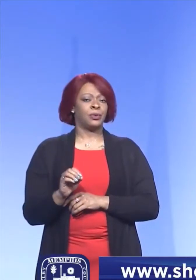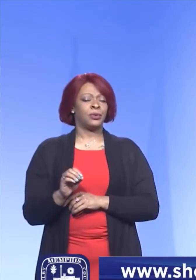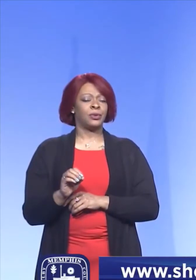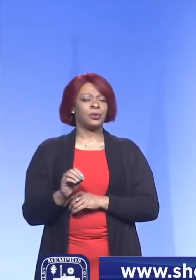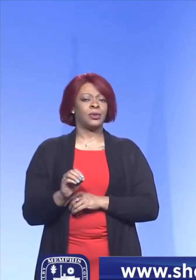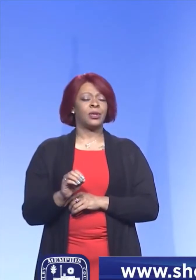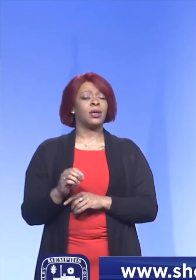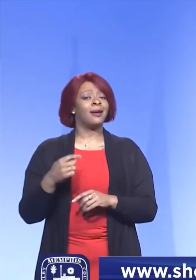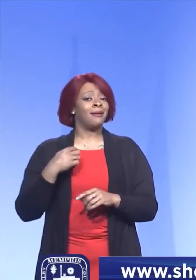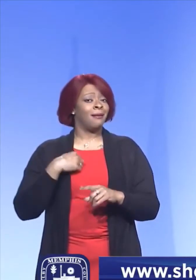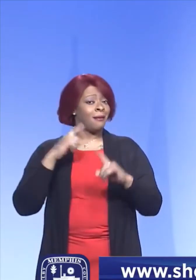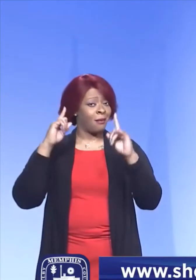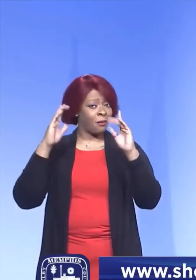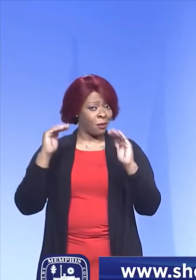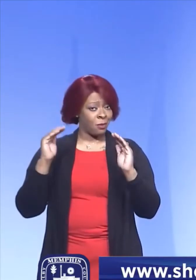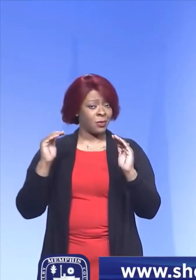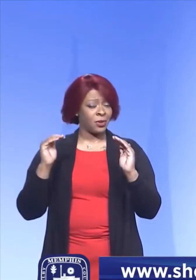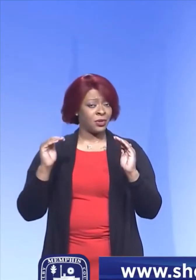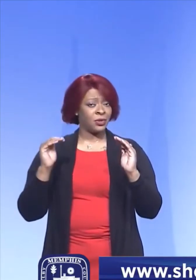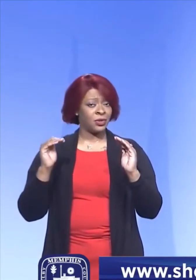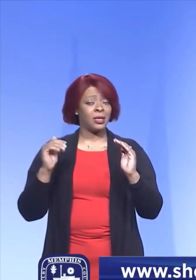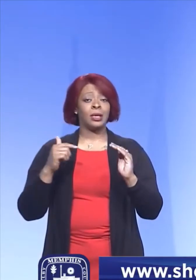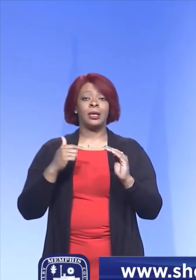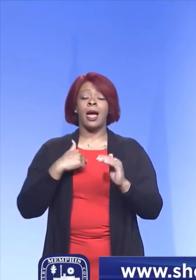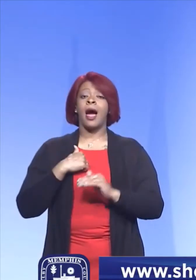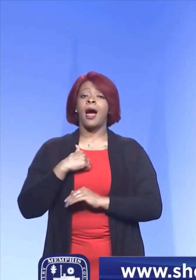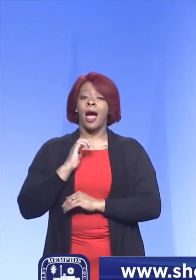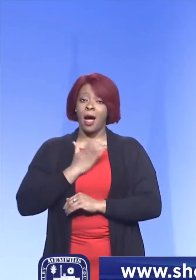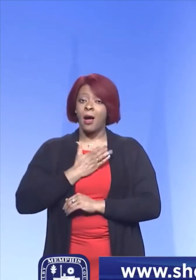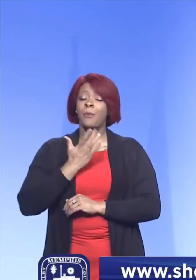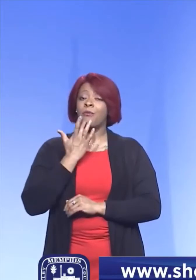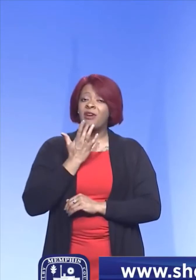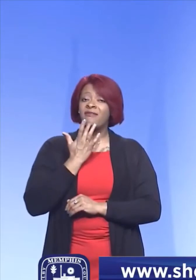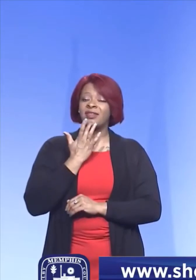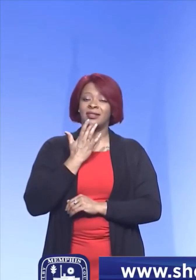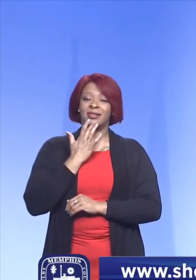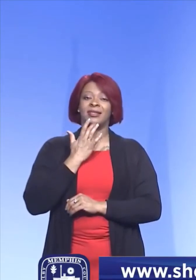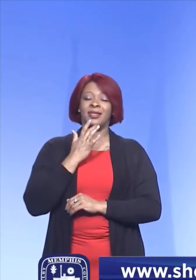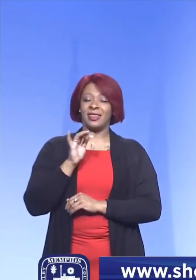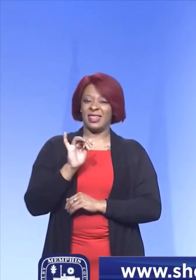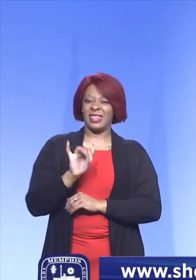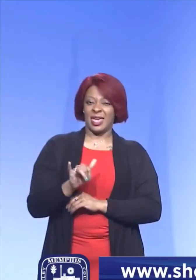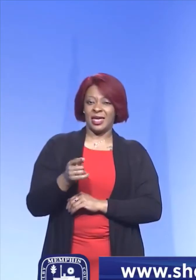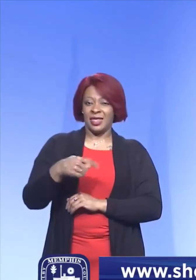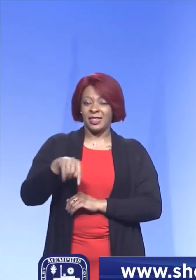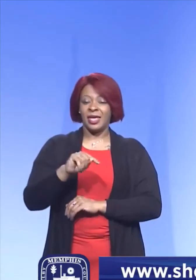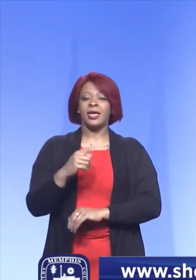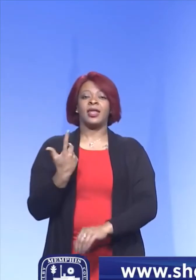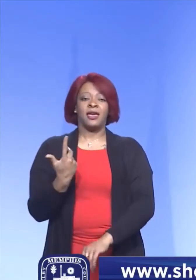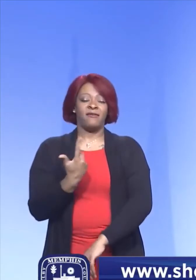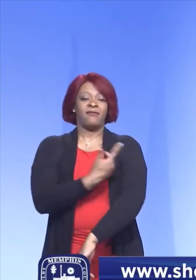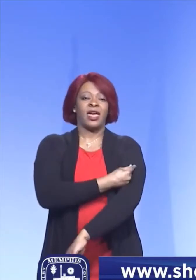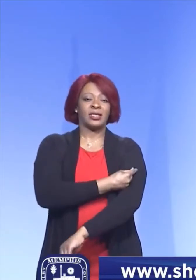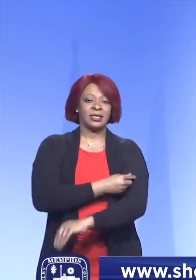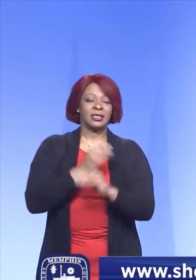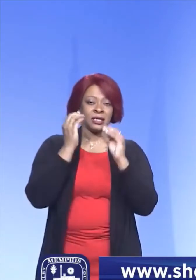I hope our preference would be that they be vaccinated